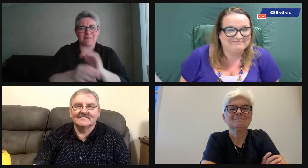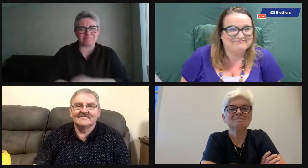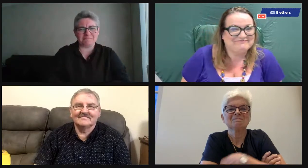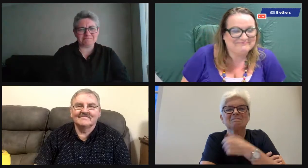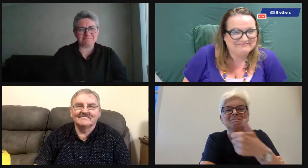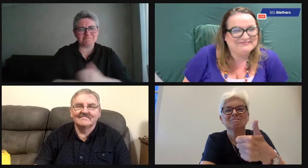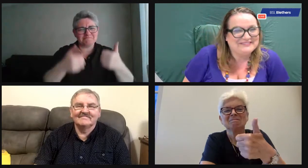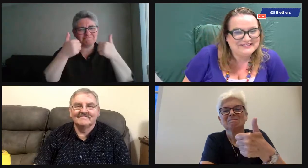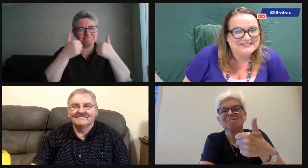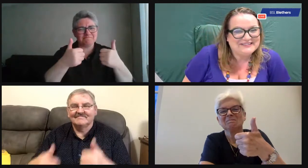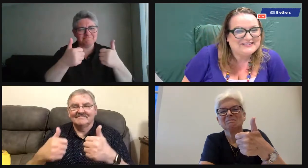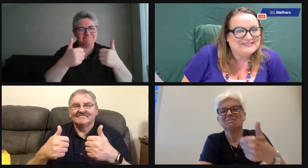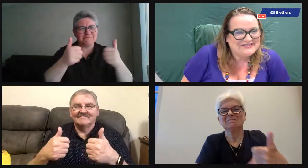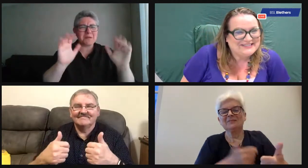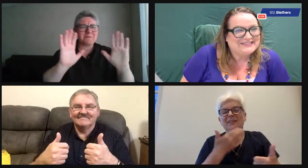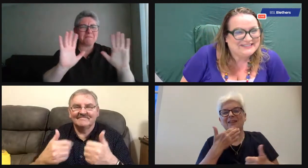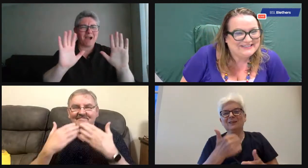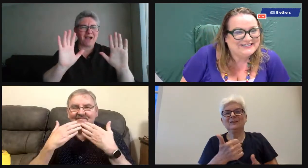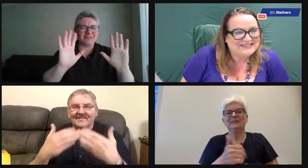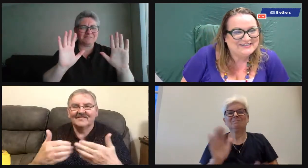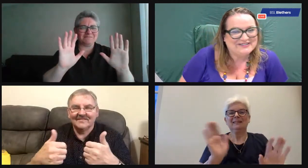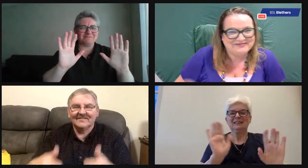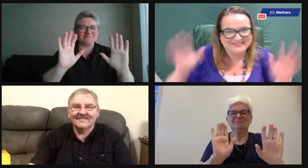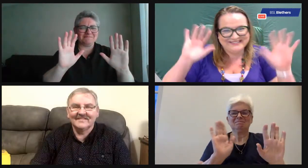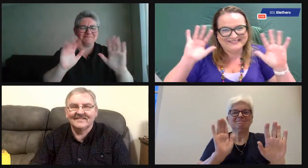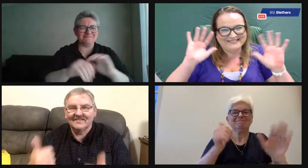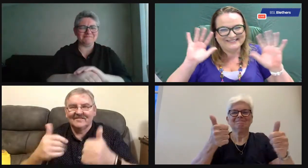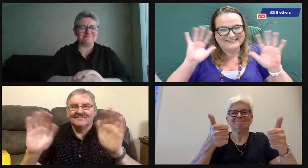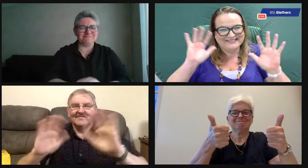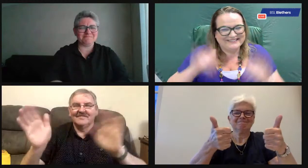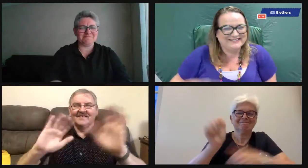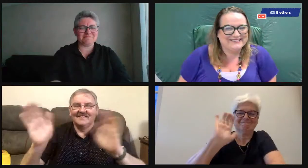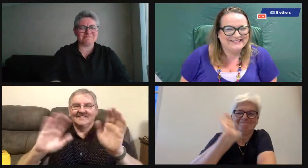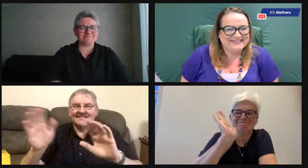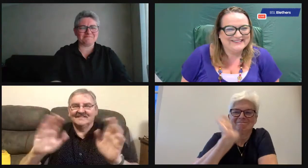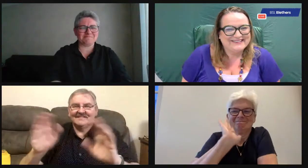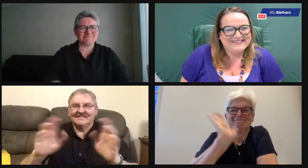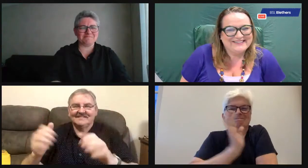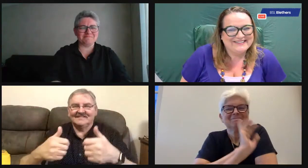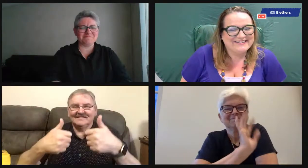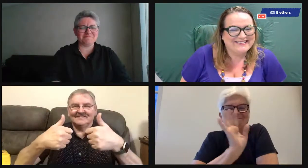wonderful contributions and your tips. Thank you all so much. Goodbye, everyone. Bye.